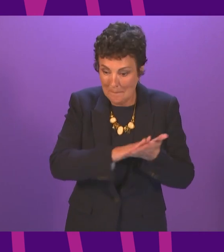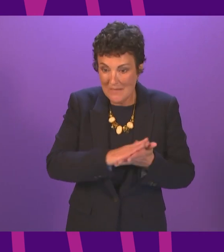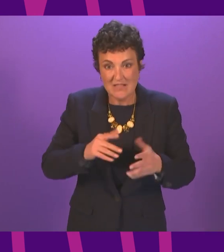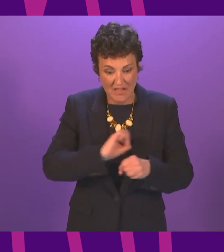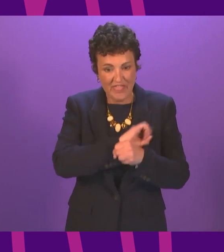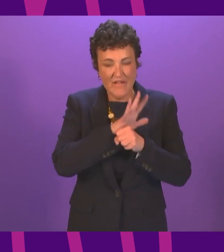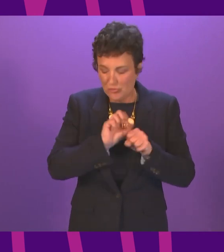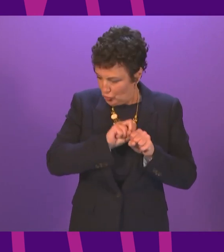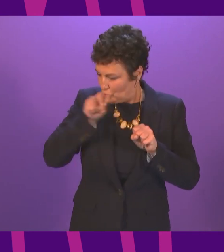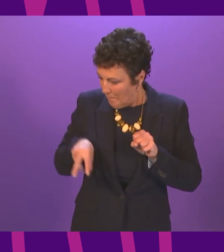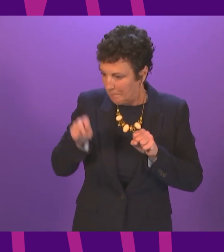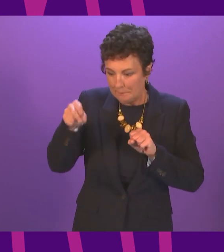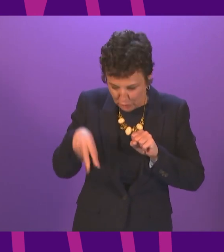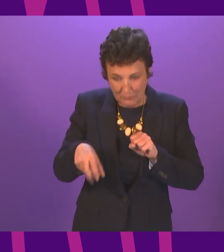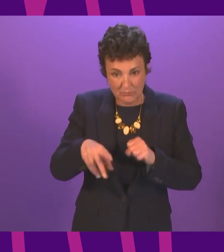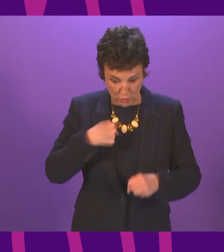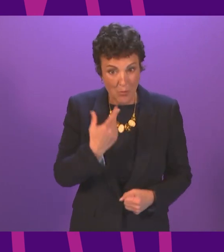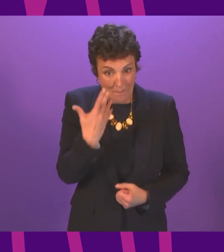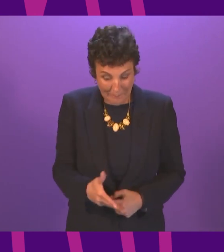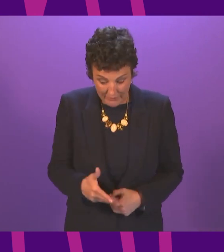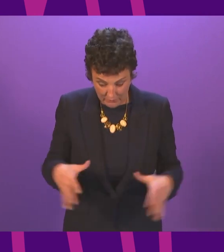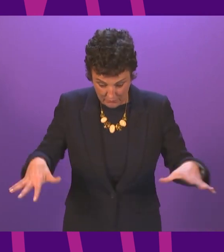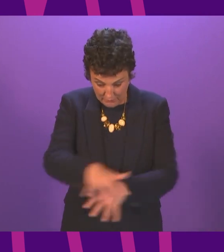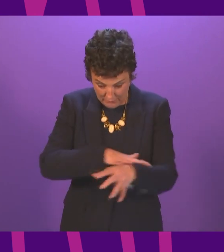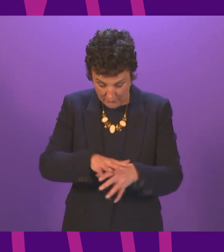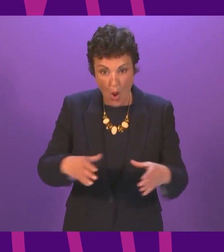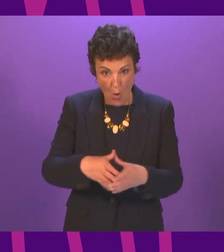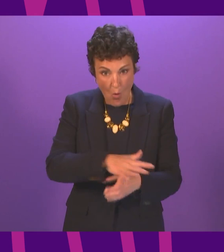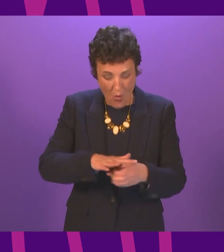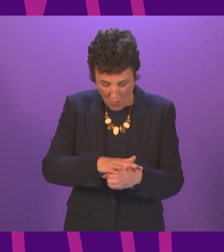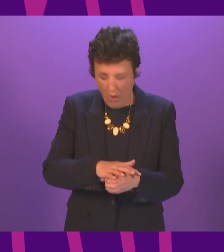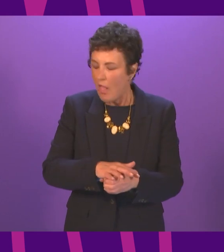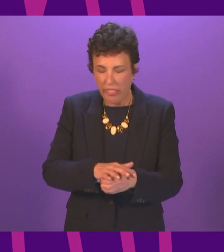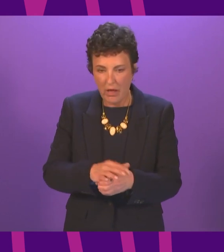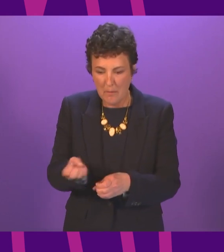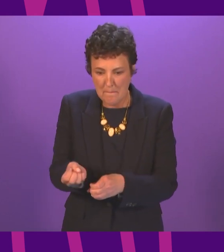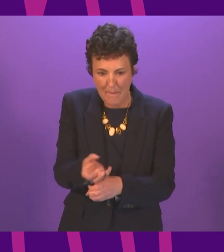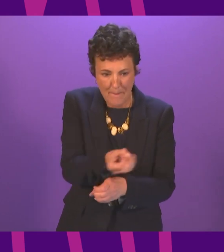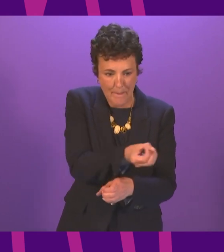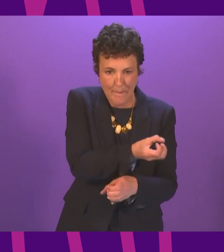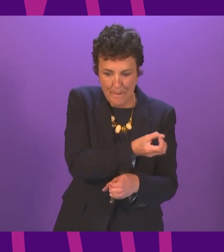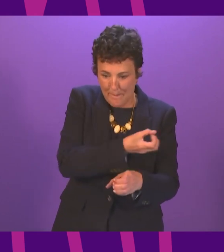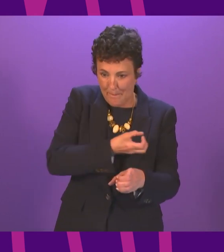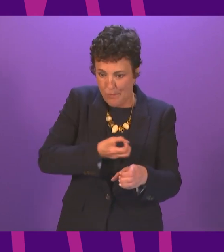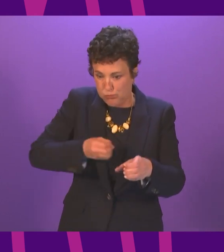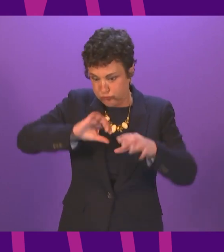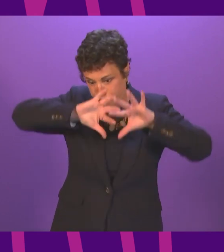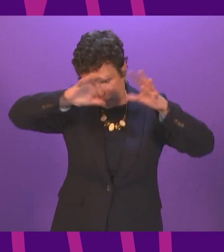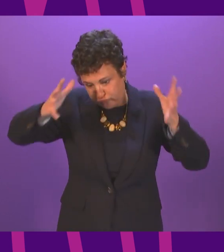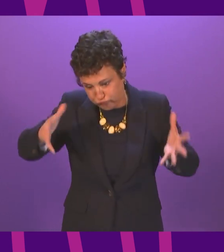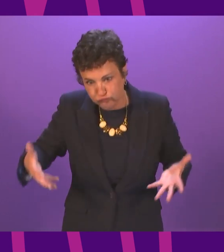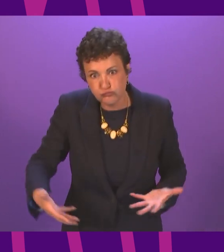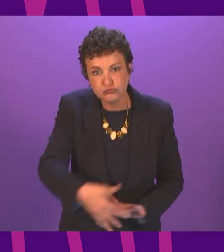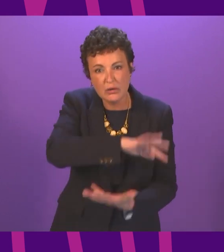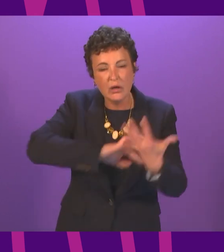species barrier from a localized outbreak into a global pandemic and we have seen repeatedly how